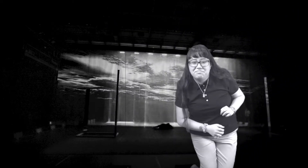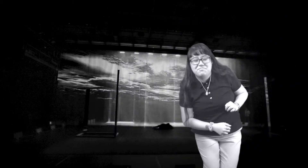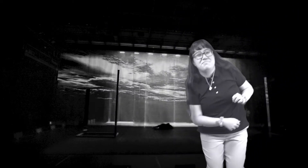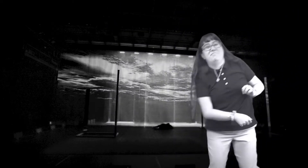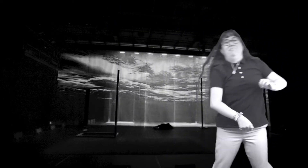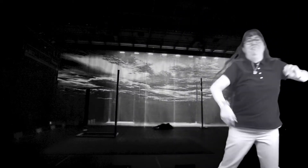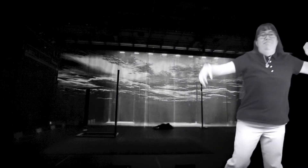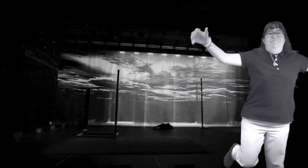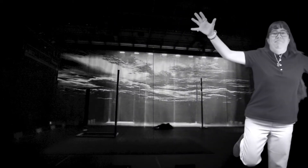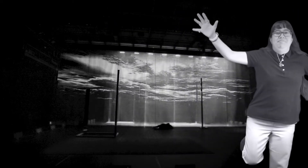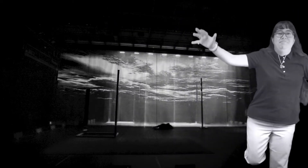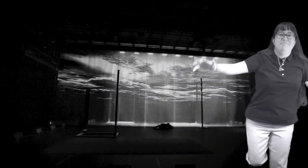We'll be right back.